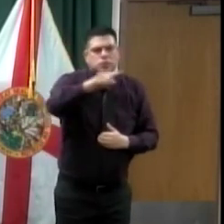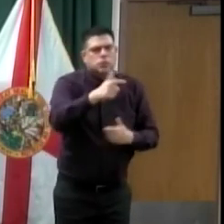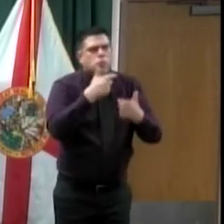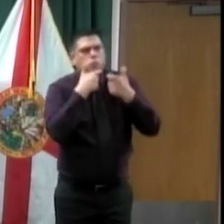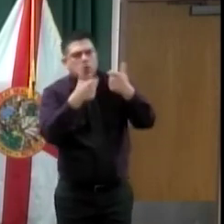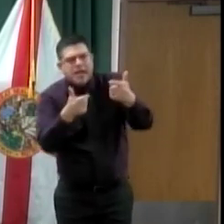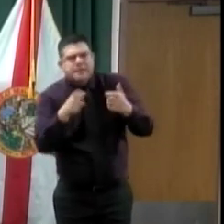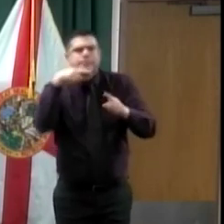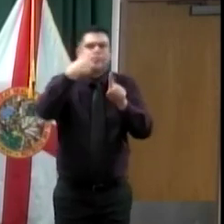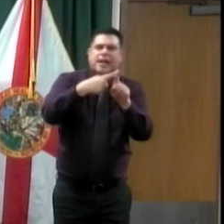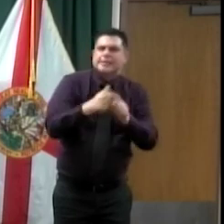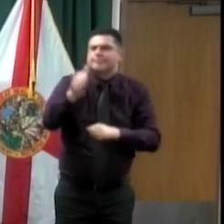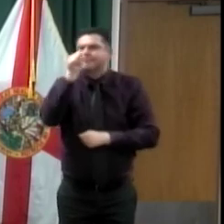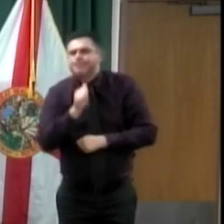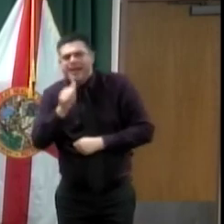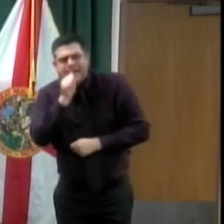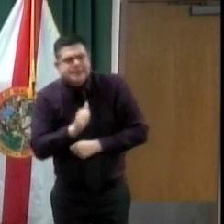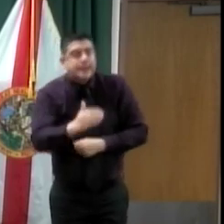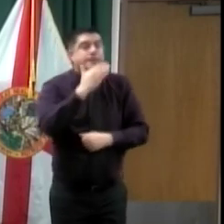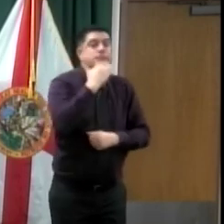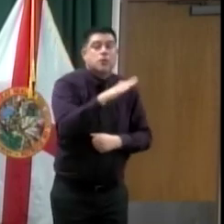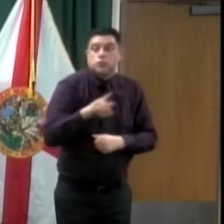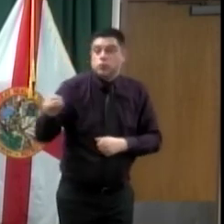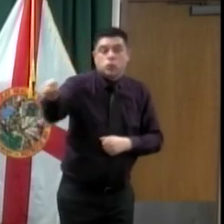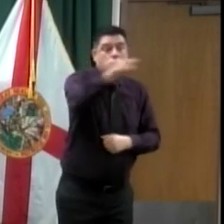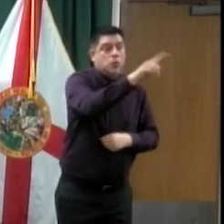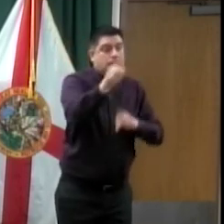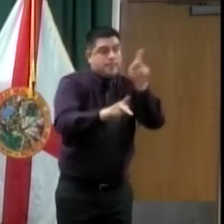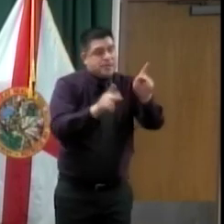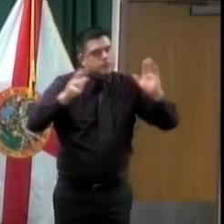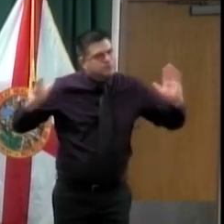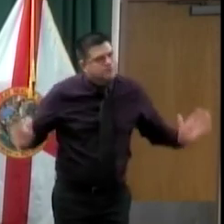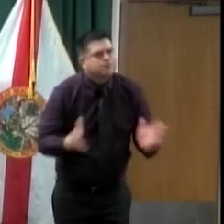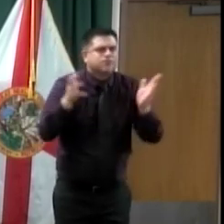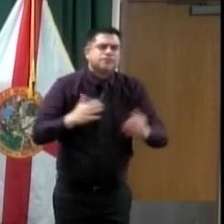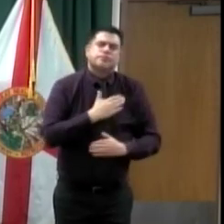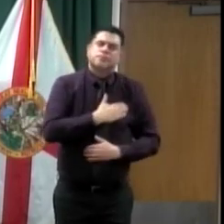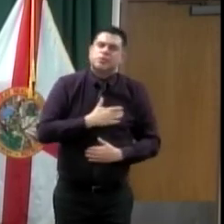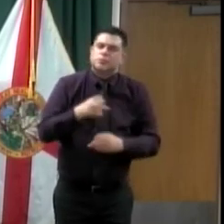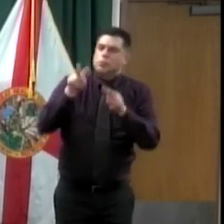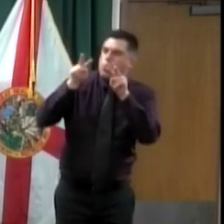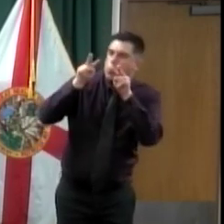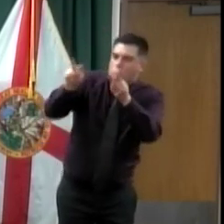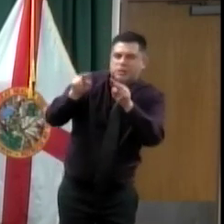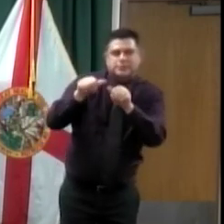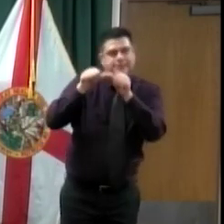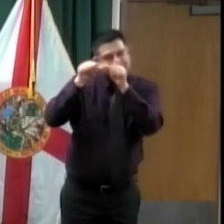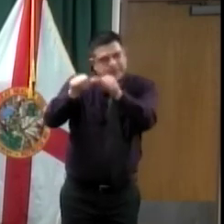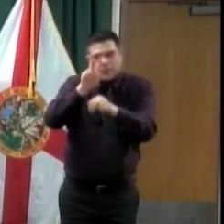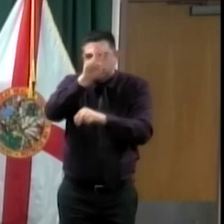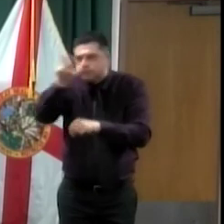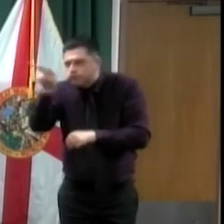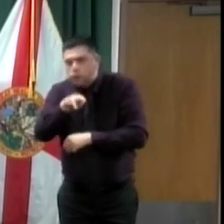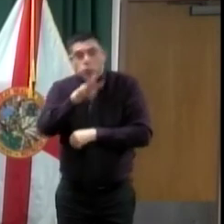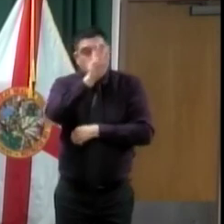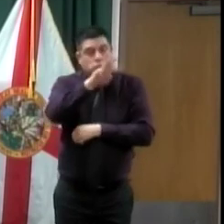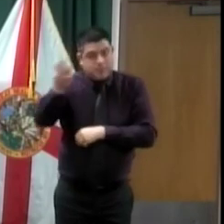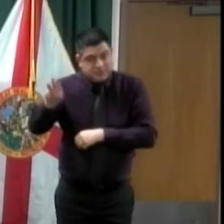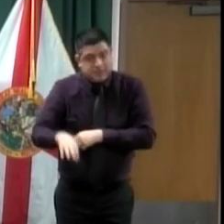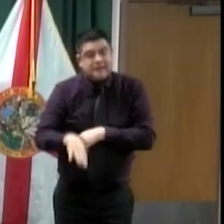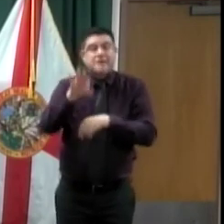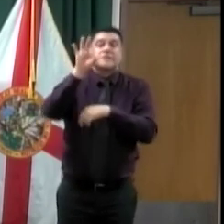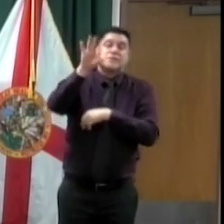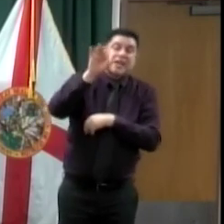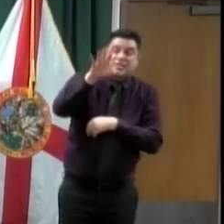I urge all of our citizens to pay close attention to our website, the Facebook Live updates, as well as our citizen